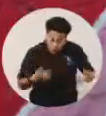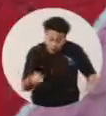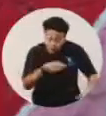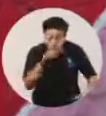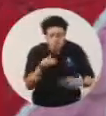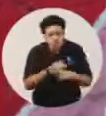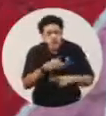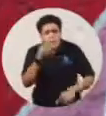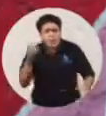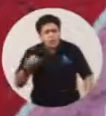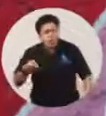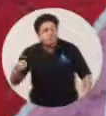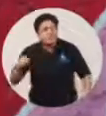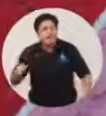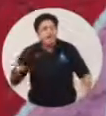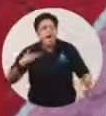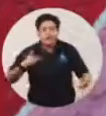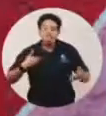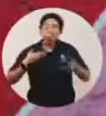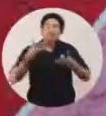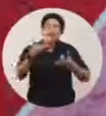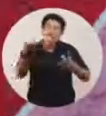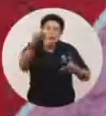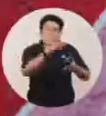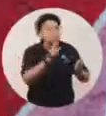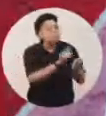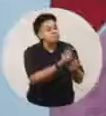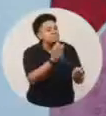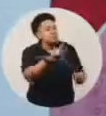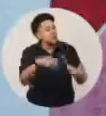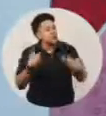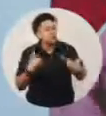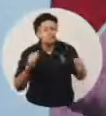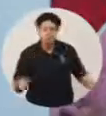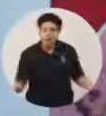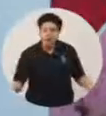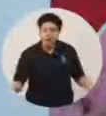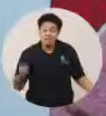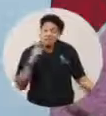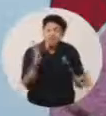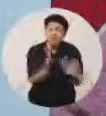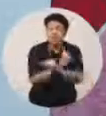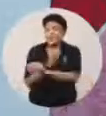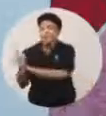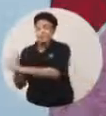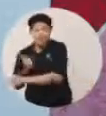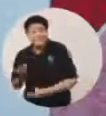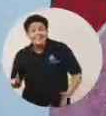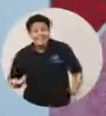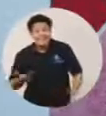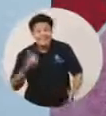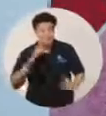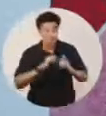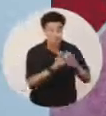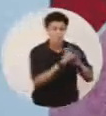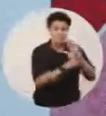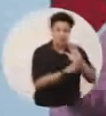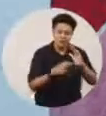are trained better, then they can help meet the needs of youth more. So it's a win-win situation and this is how the policy says we have achieved